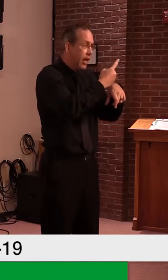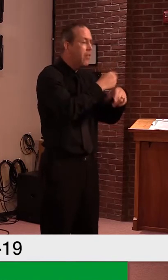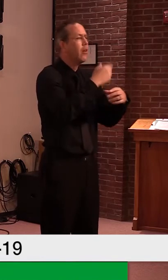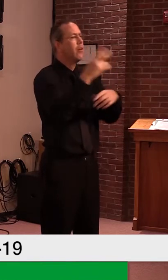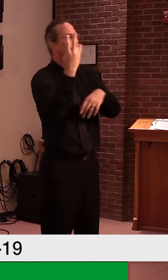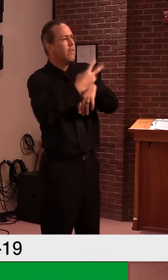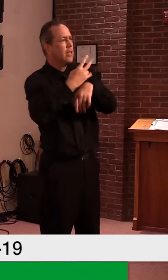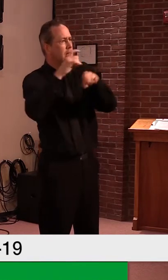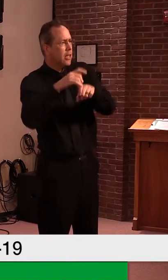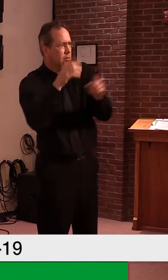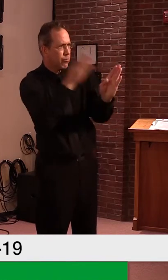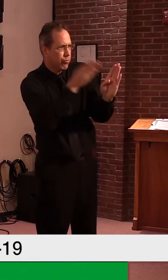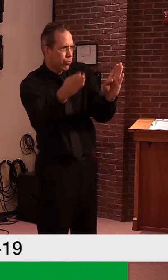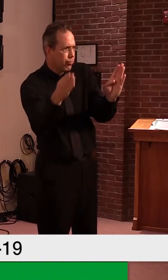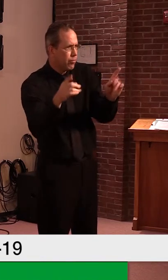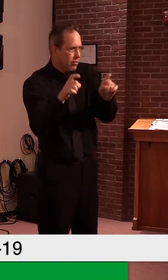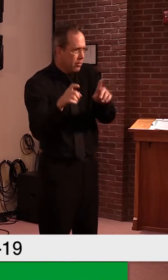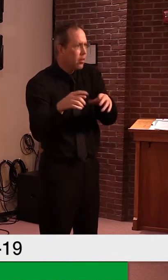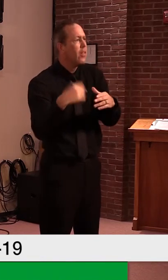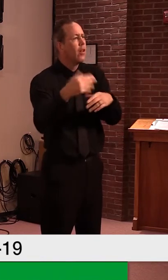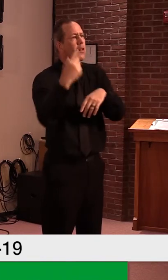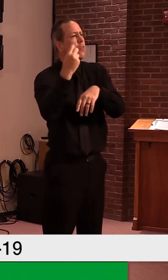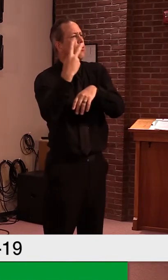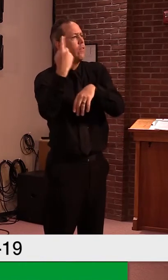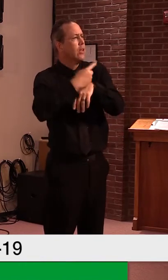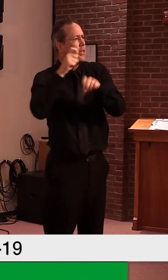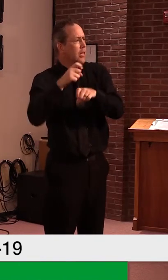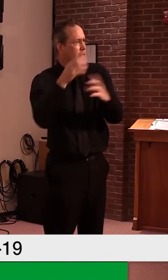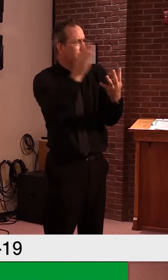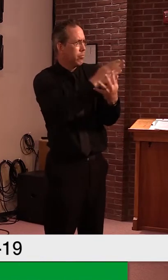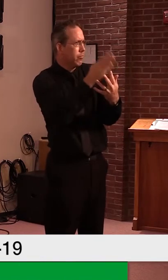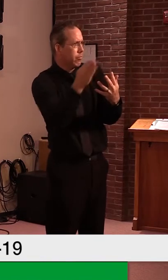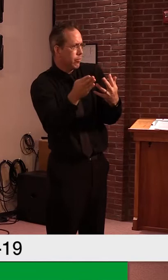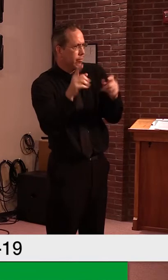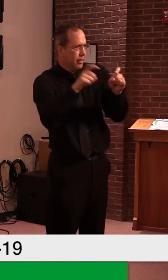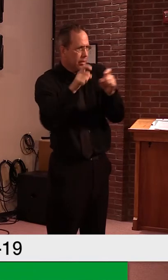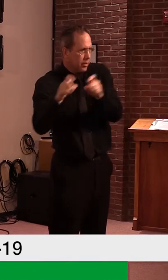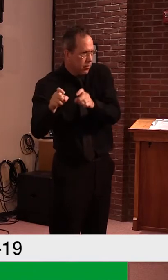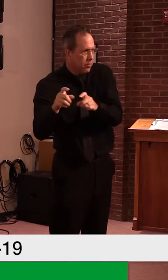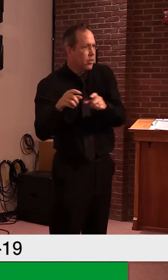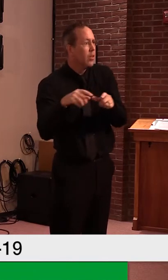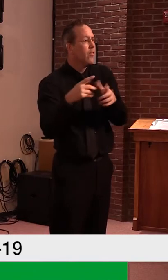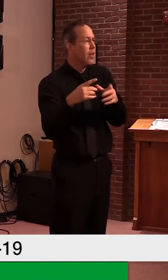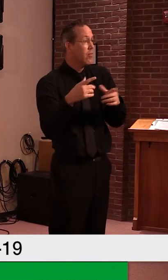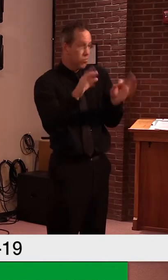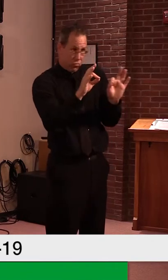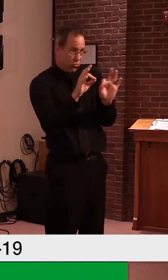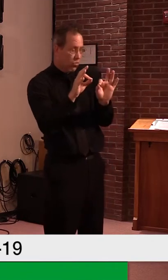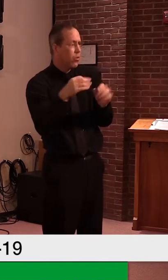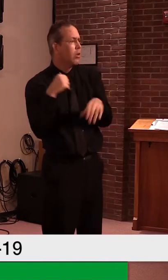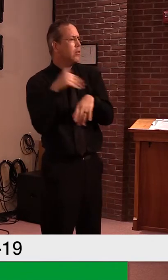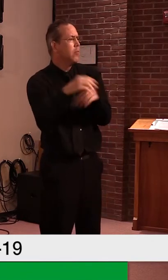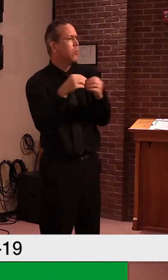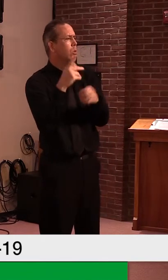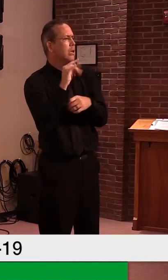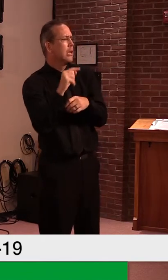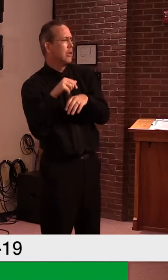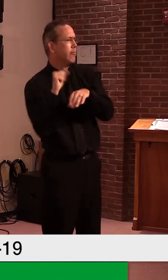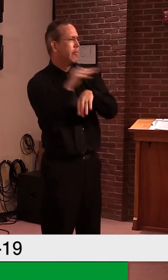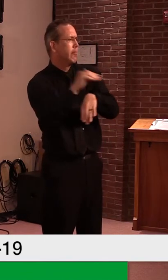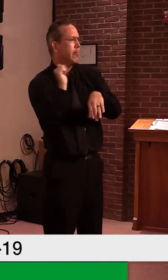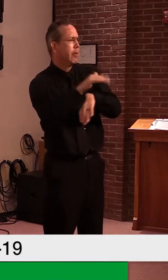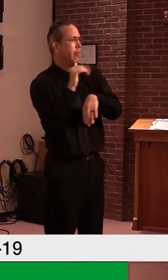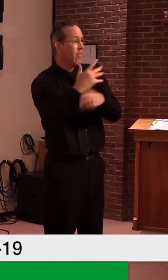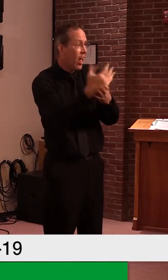test supplies. and we're working on labs now to get quicker turnaround than what we're getting, um, right here